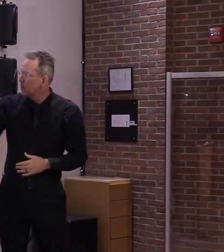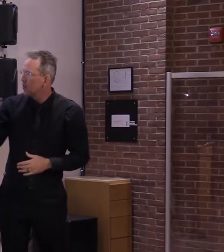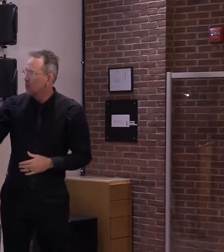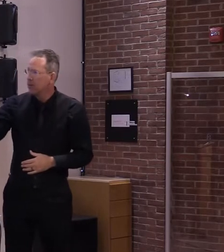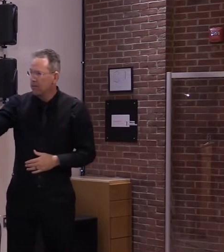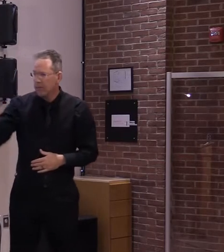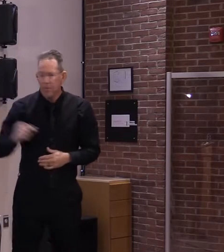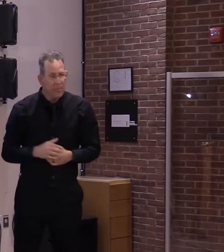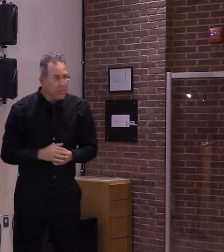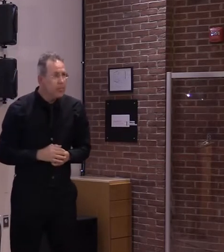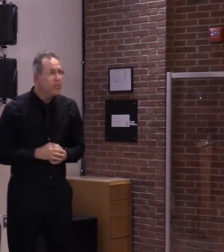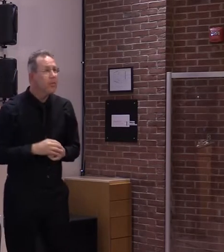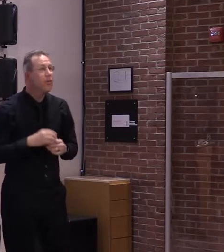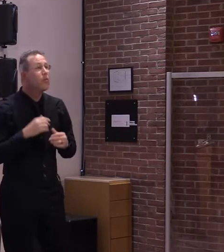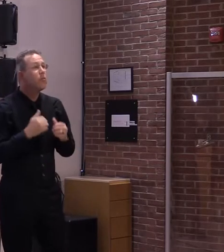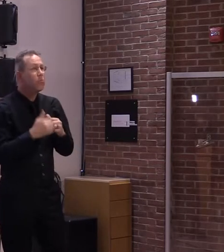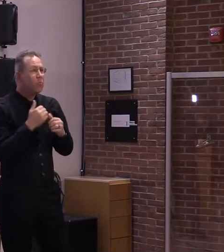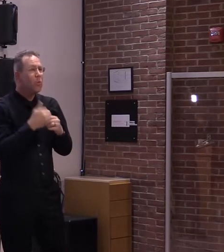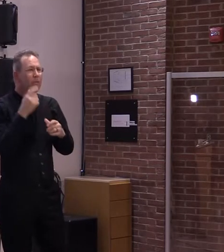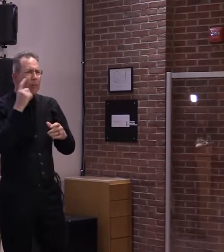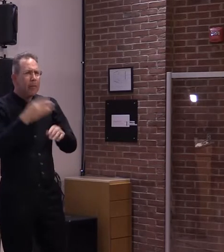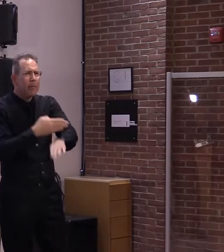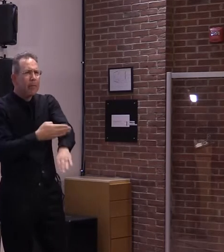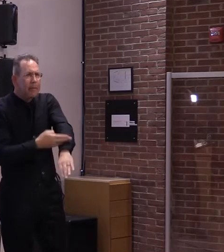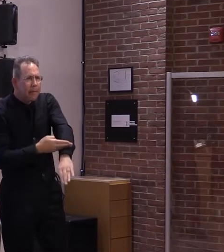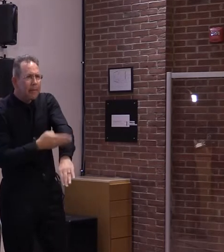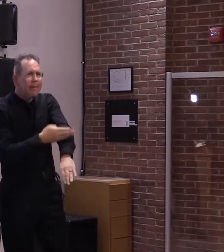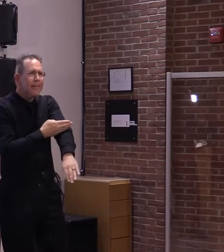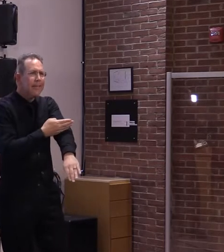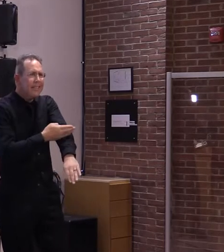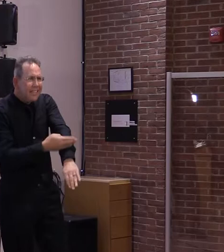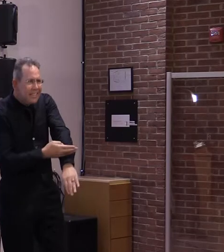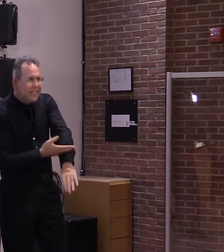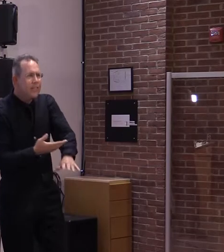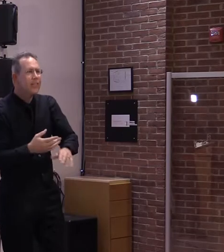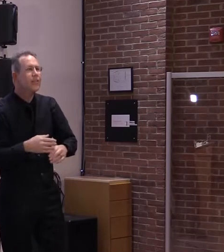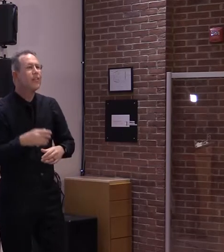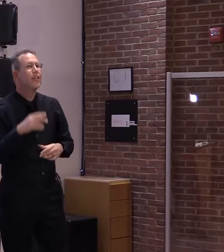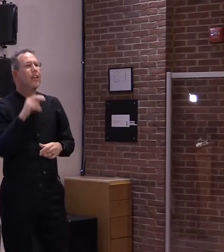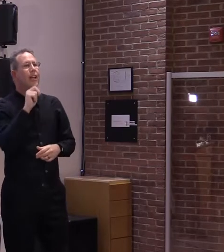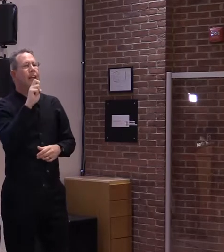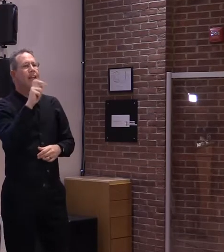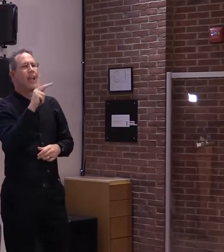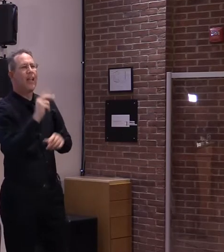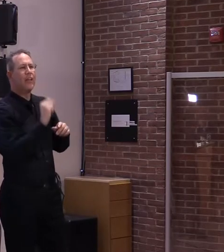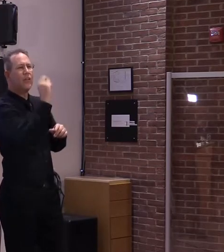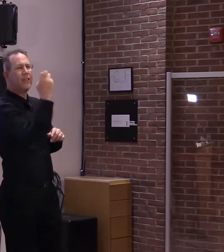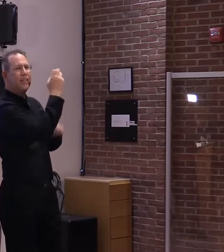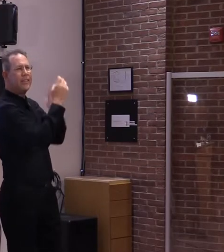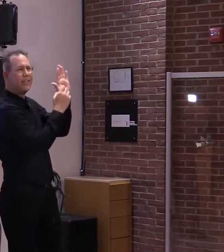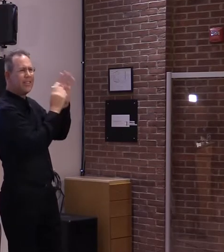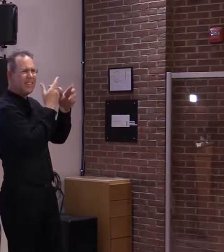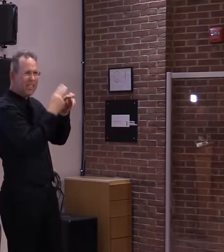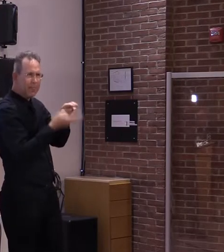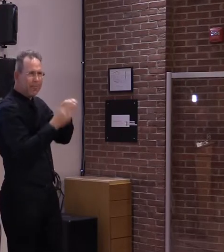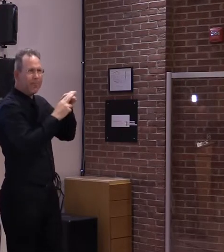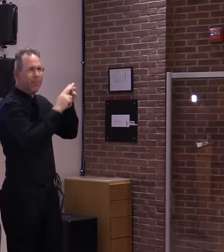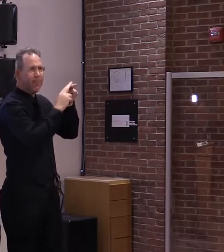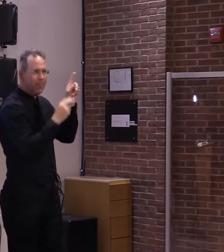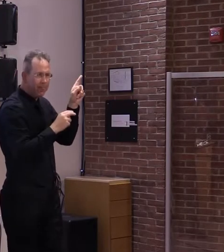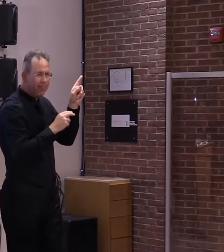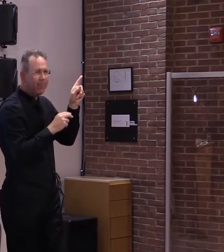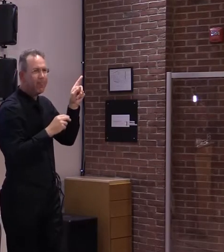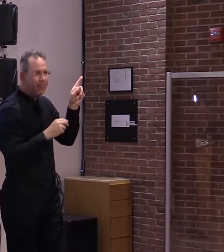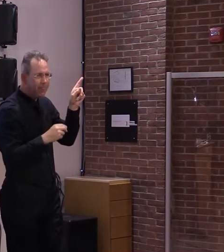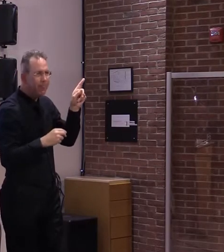42% drop in the Northeast Kingdom. The only county with an increase was Lamoille County, but still that was very slight with an